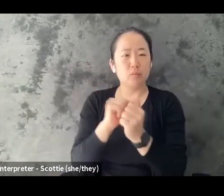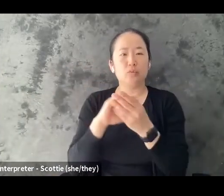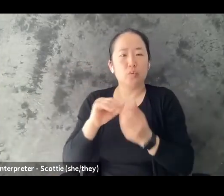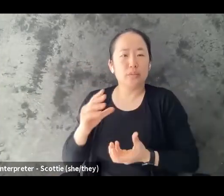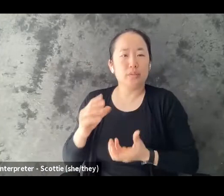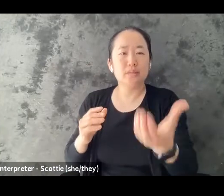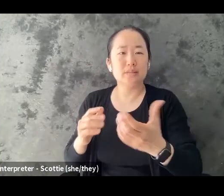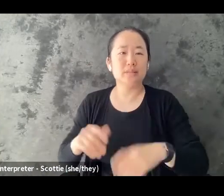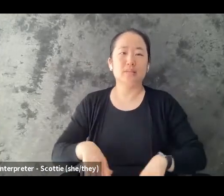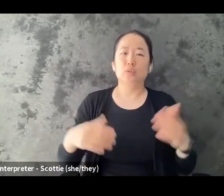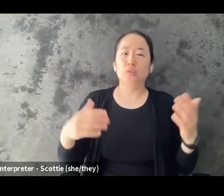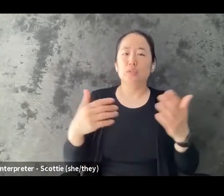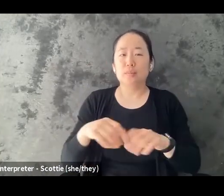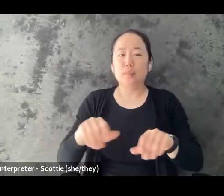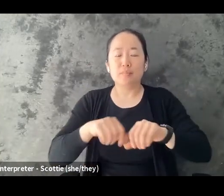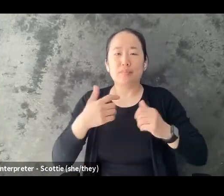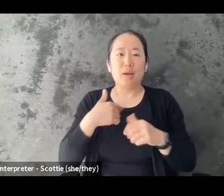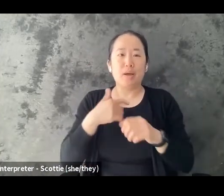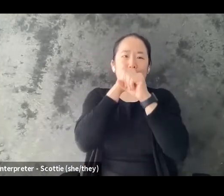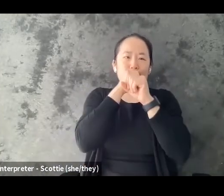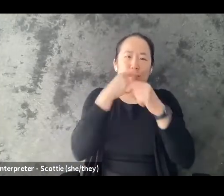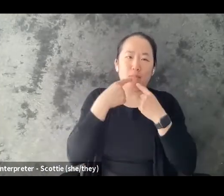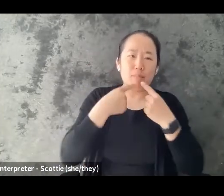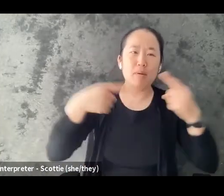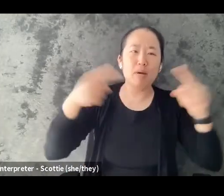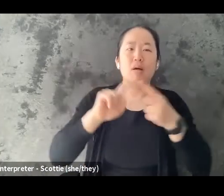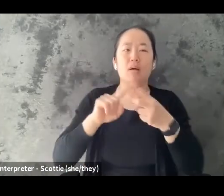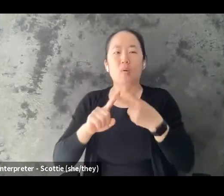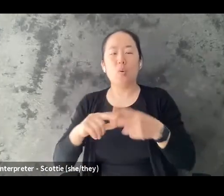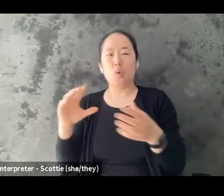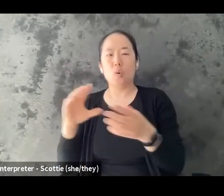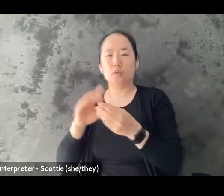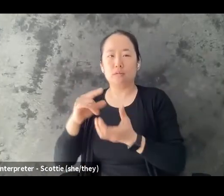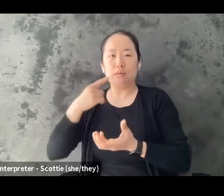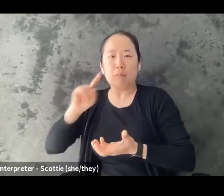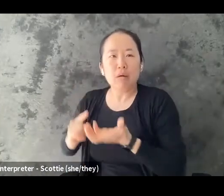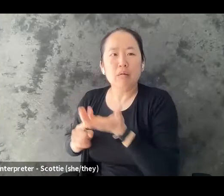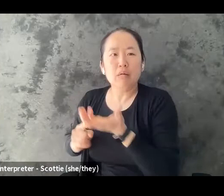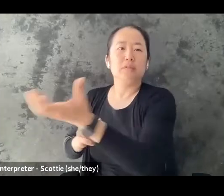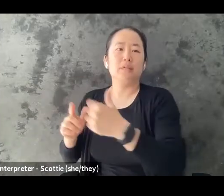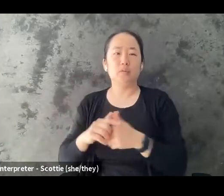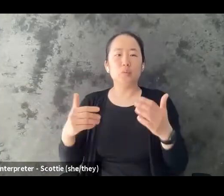A free person tells her own story. A valued person lives in a society in which her story has a place.